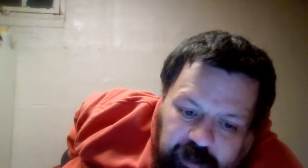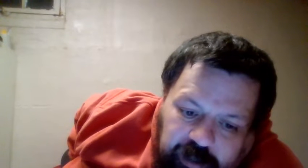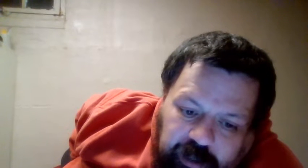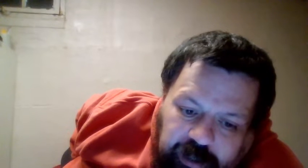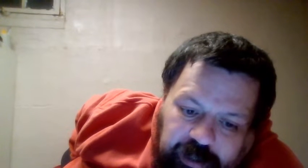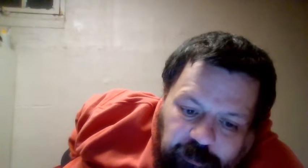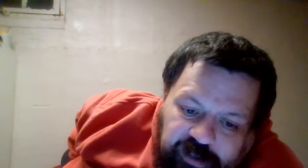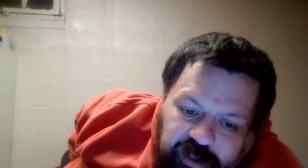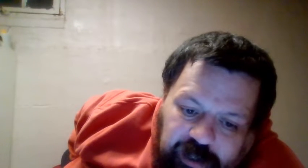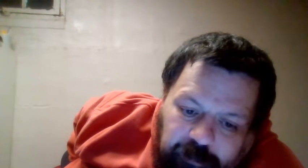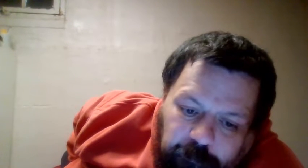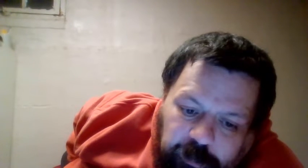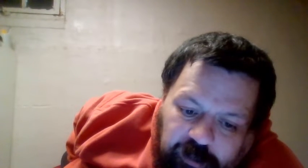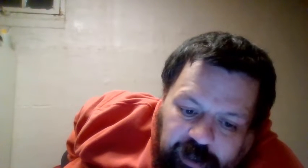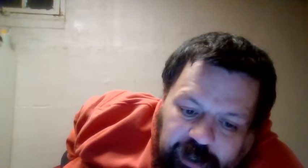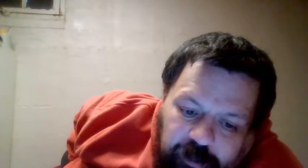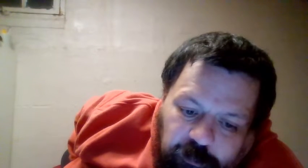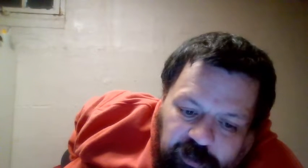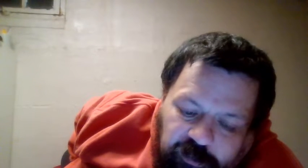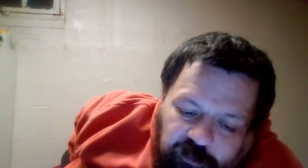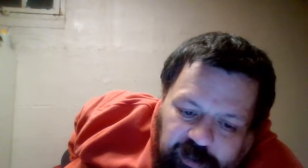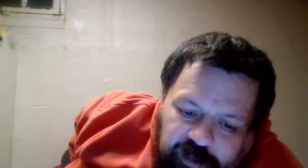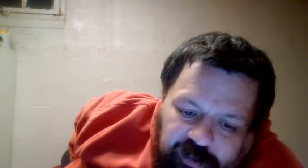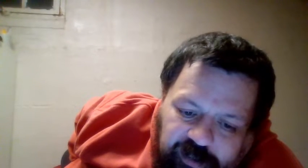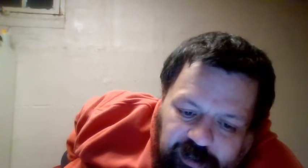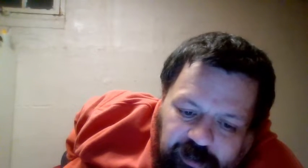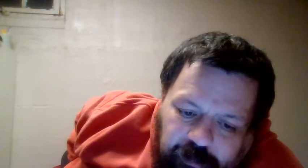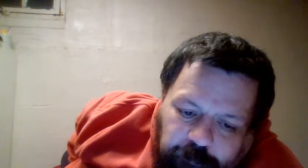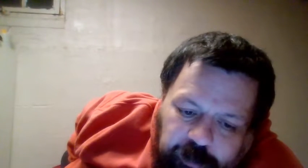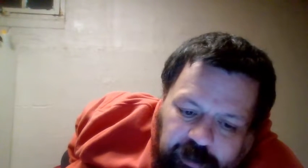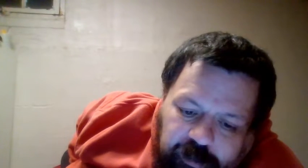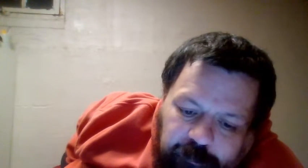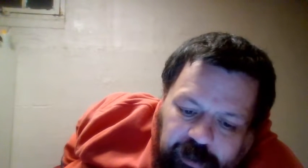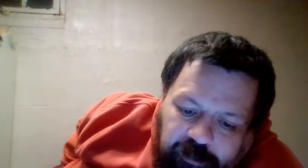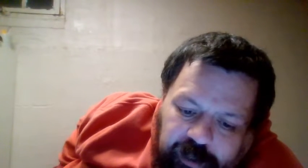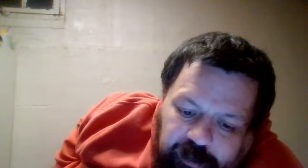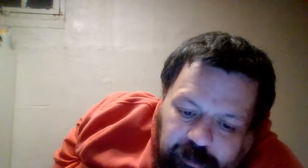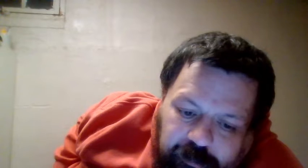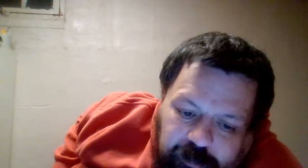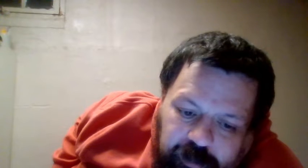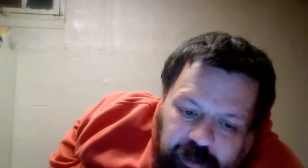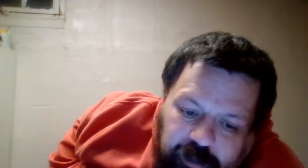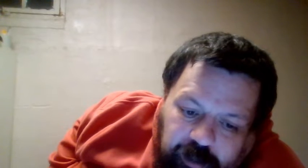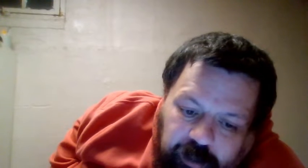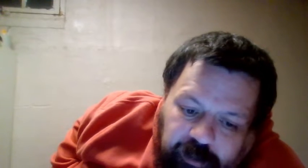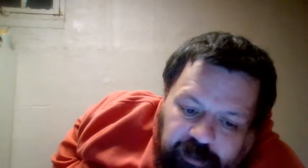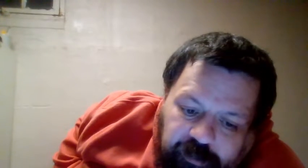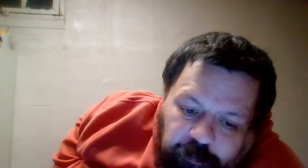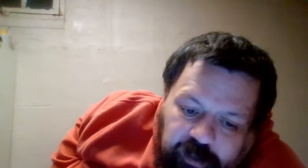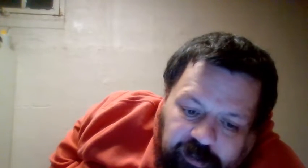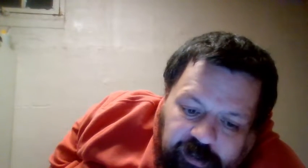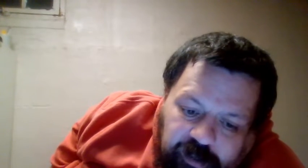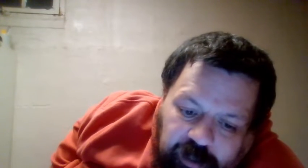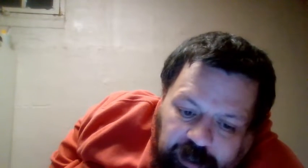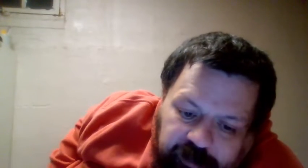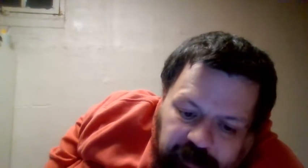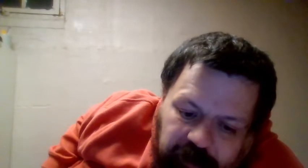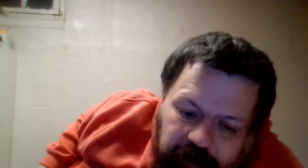And that was Team Bel-Air, which consisted of Bianca Bel-Air, Alexa Bliss, Asuka,